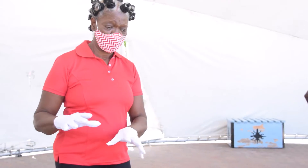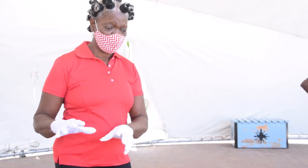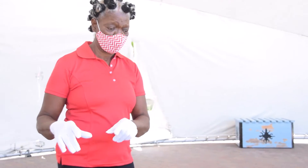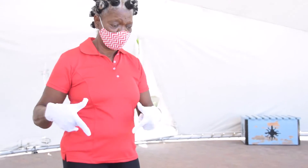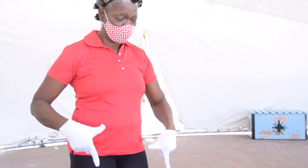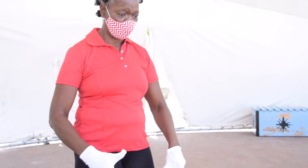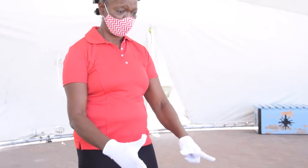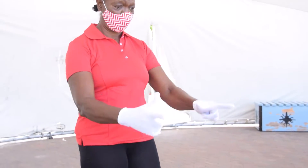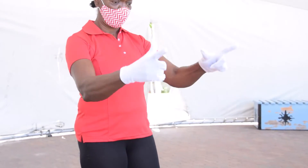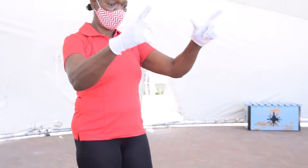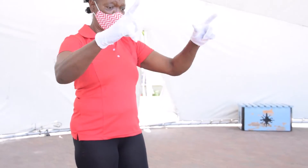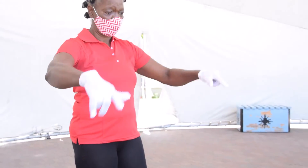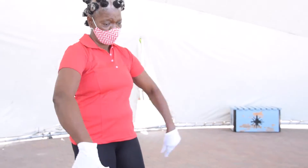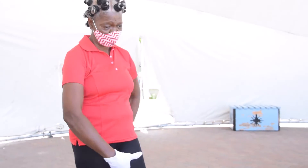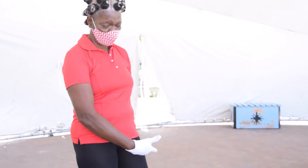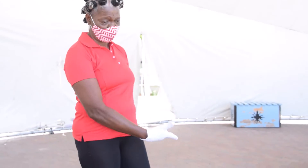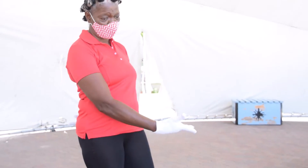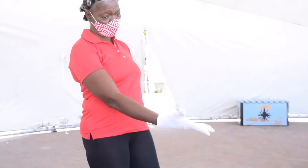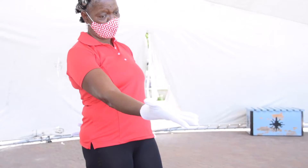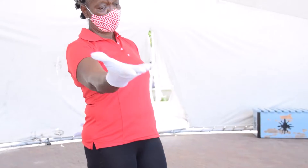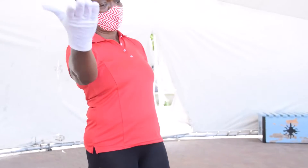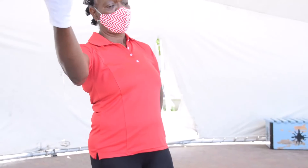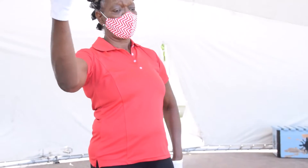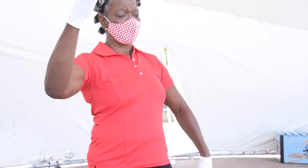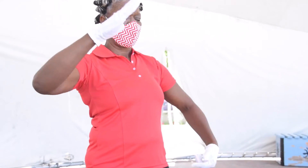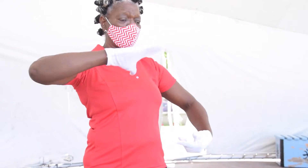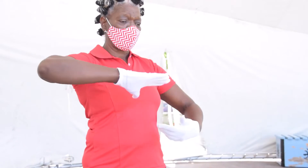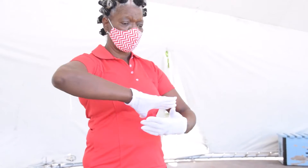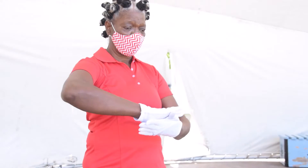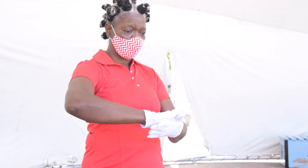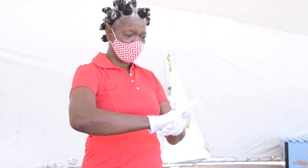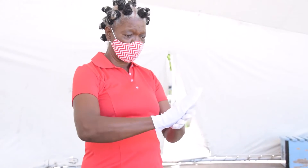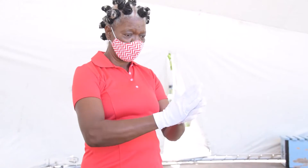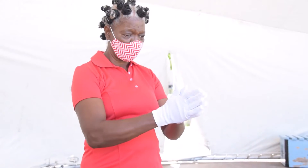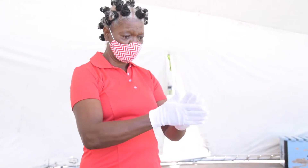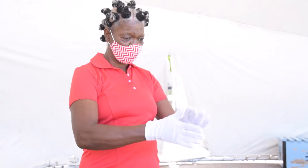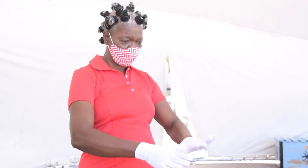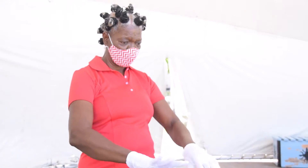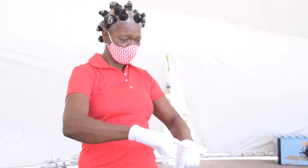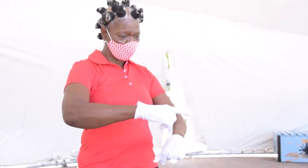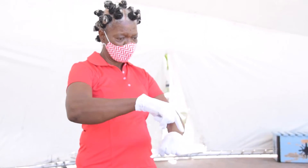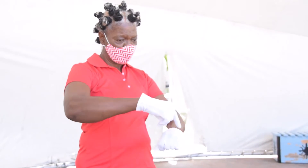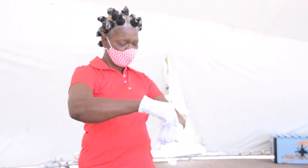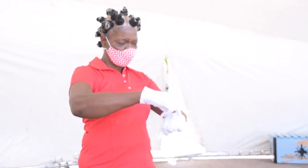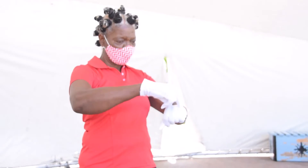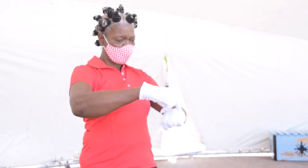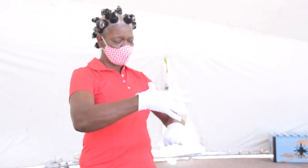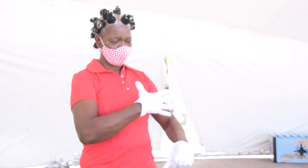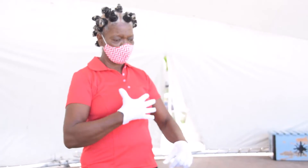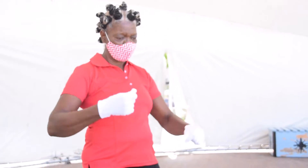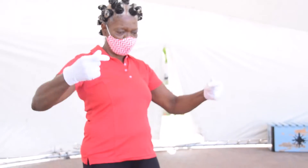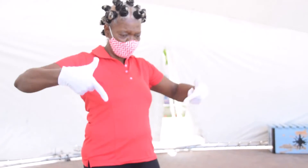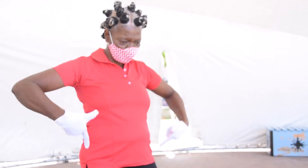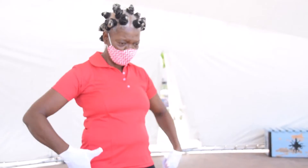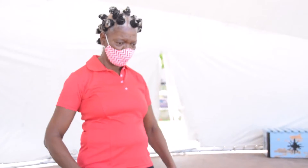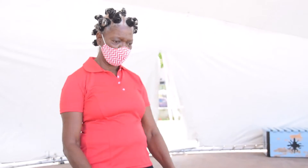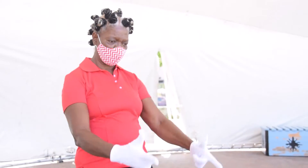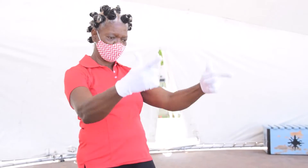Let there be peace on earth, and let